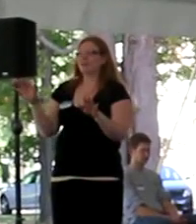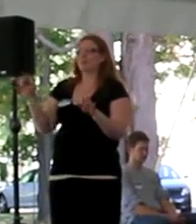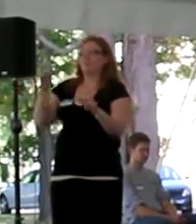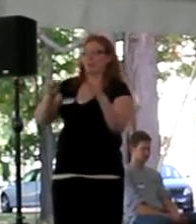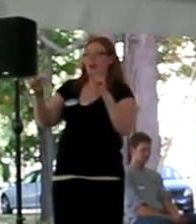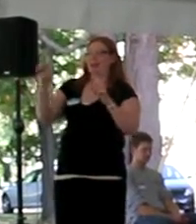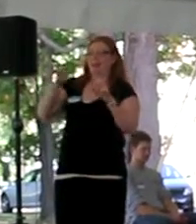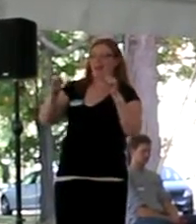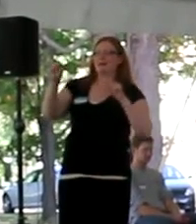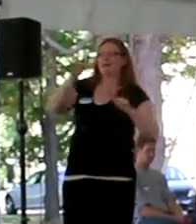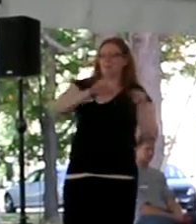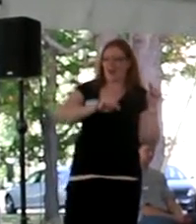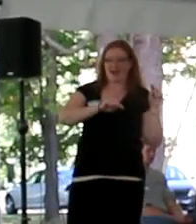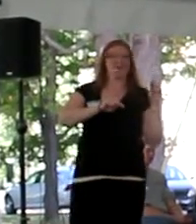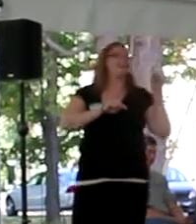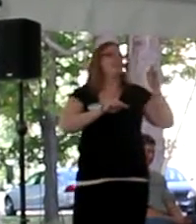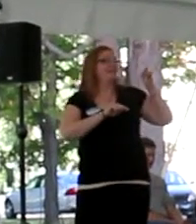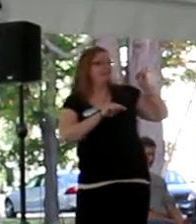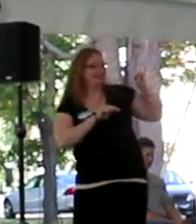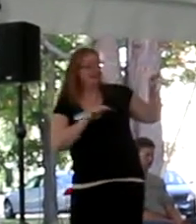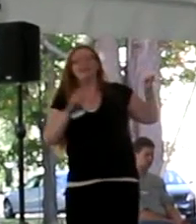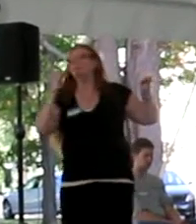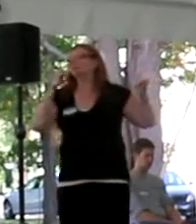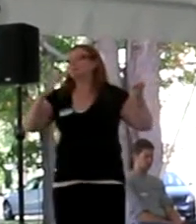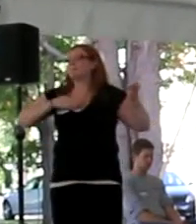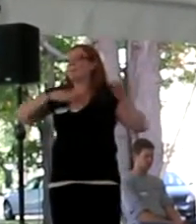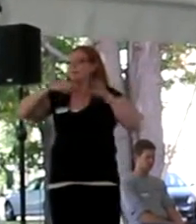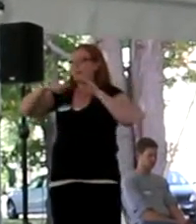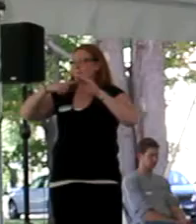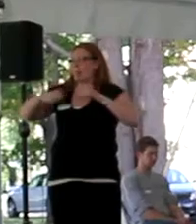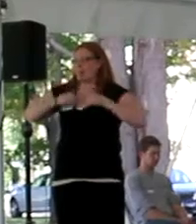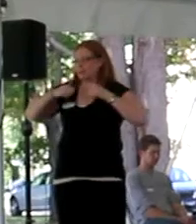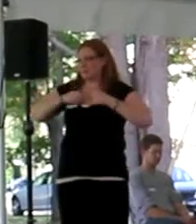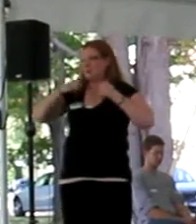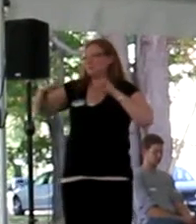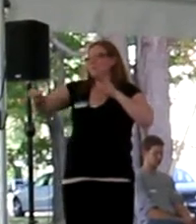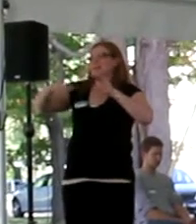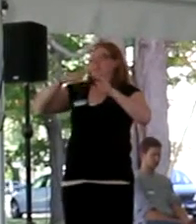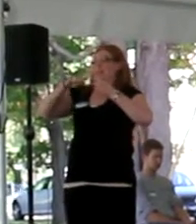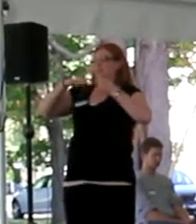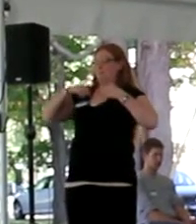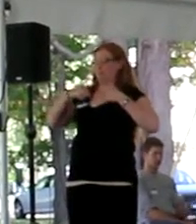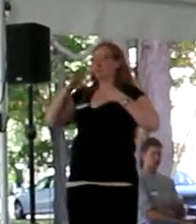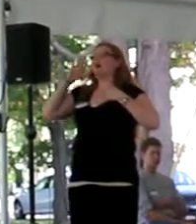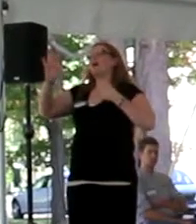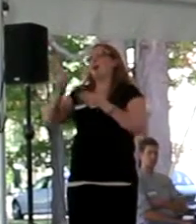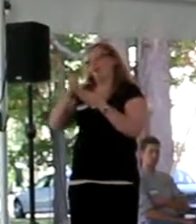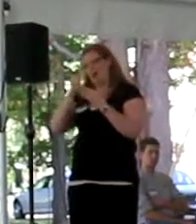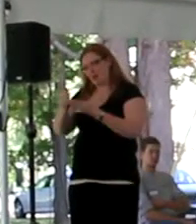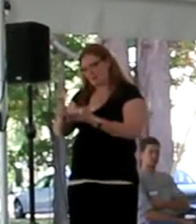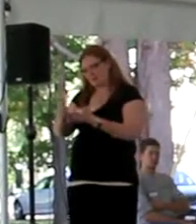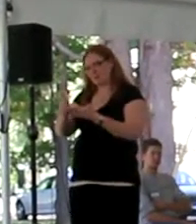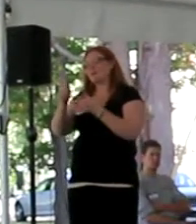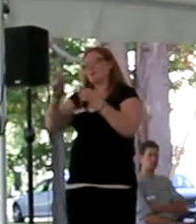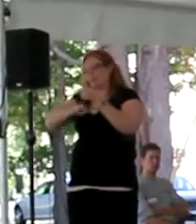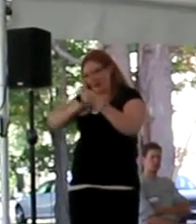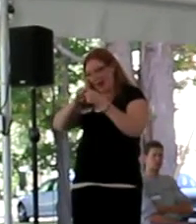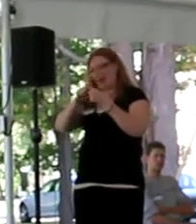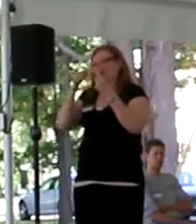until you see my email address. And you email me. And I will walk you through the rest of the process.